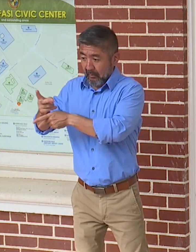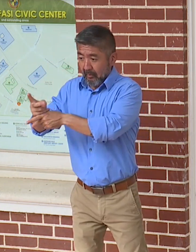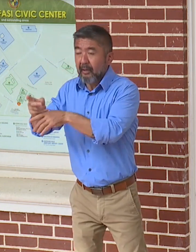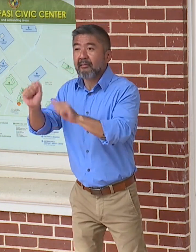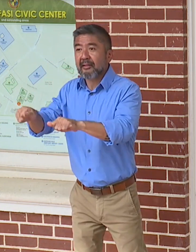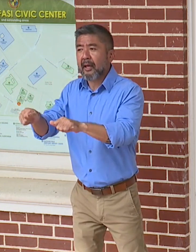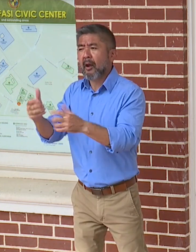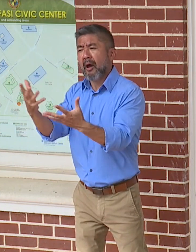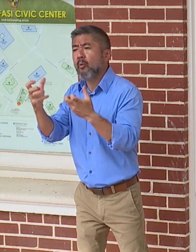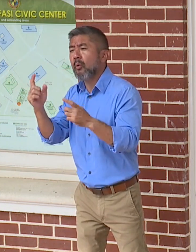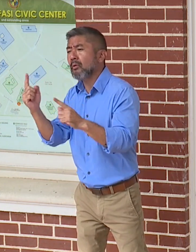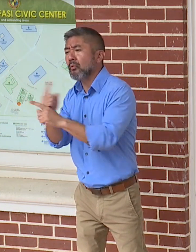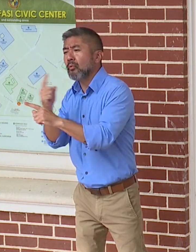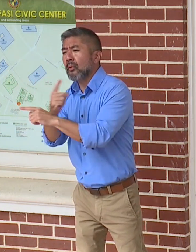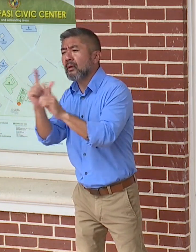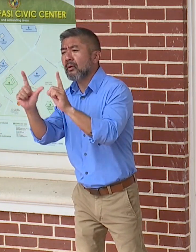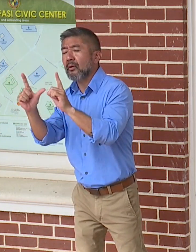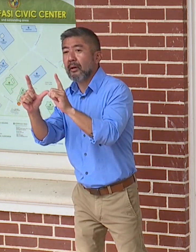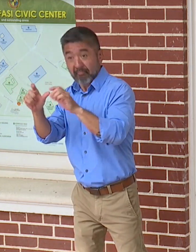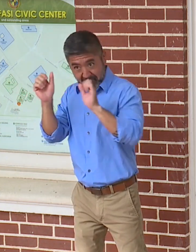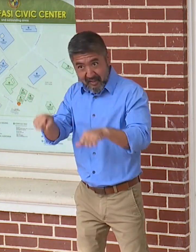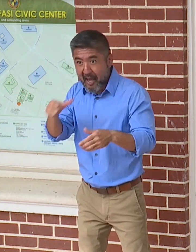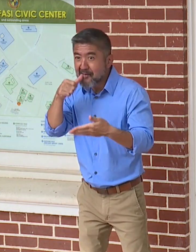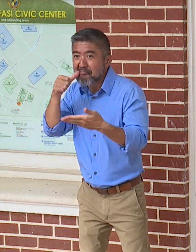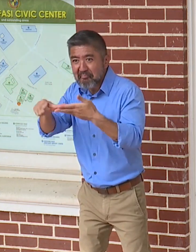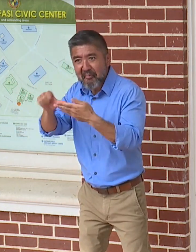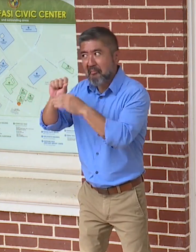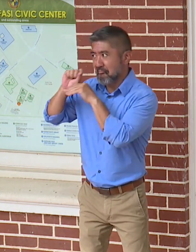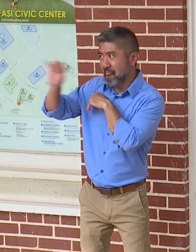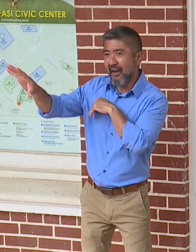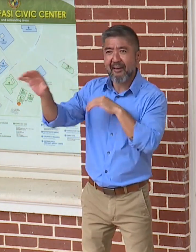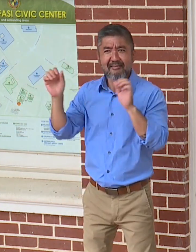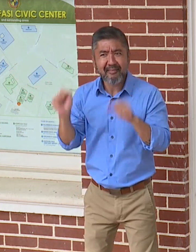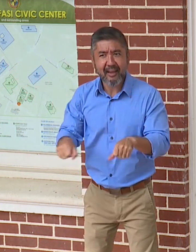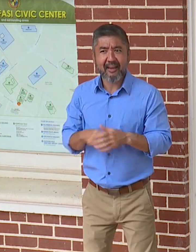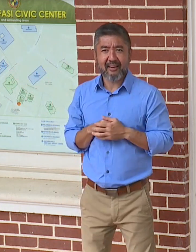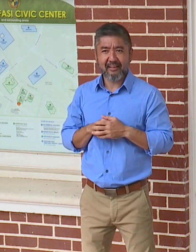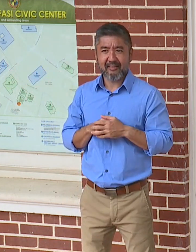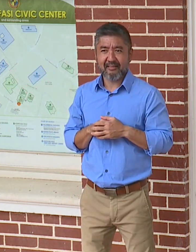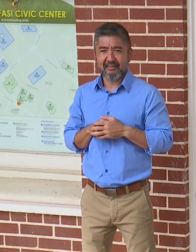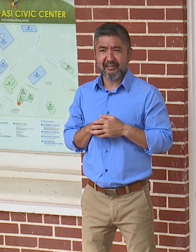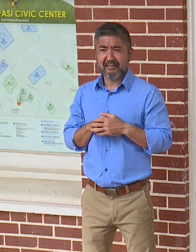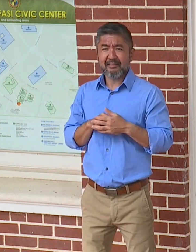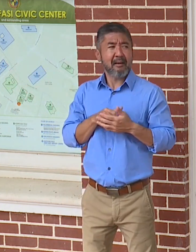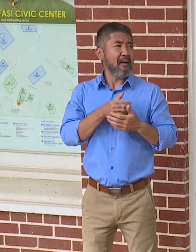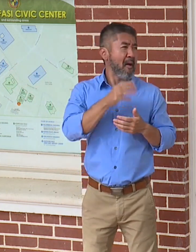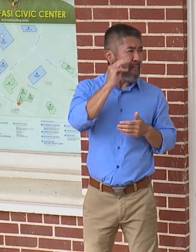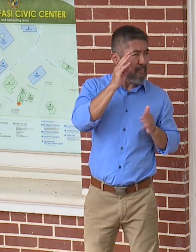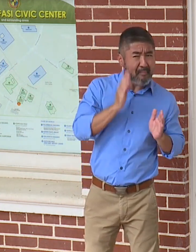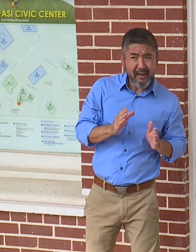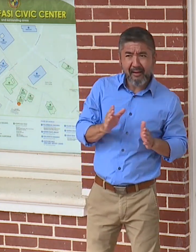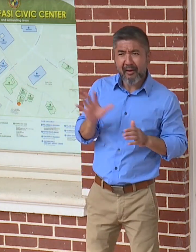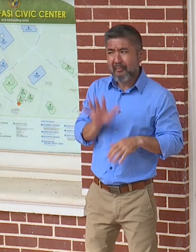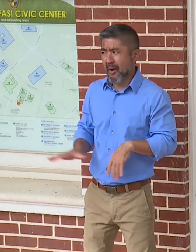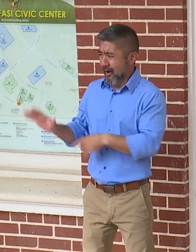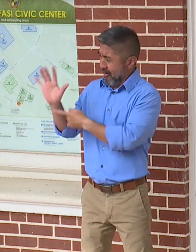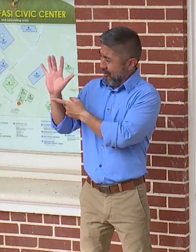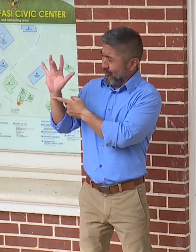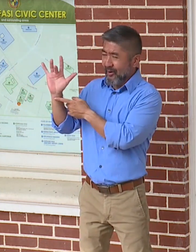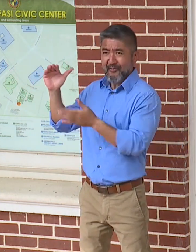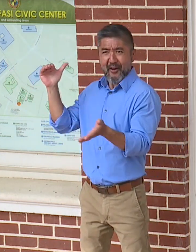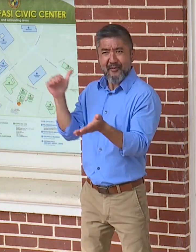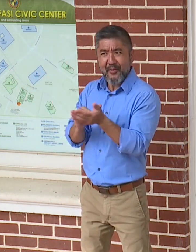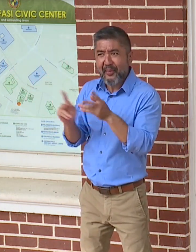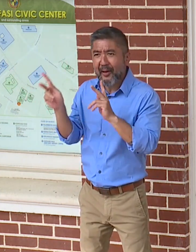license by mail as well. So all these services, Mayor, we're looking at over 25,000 people being